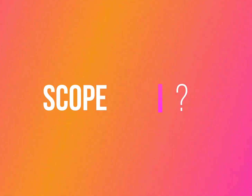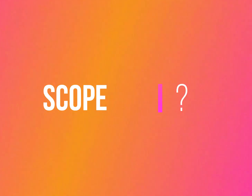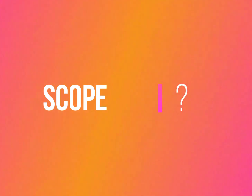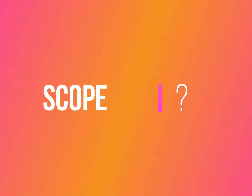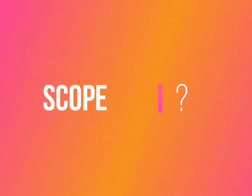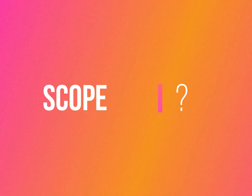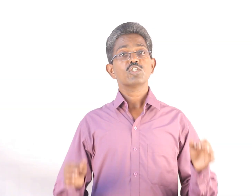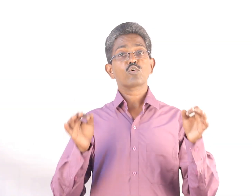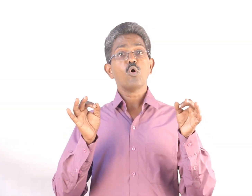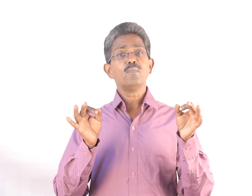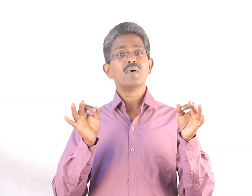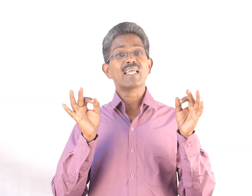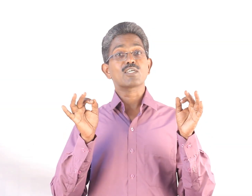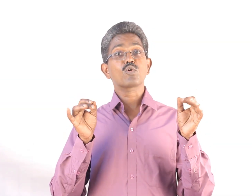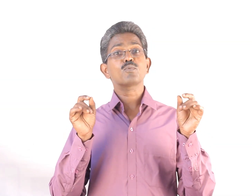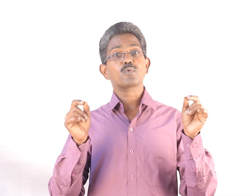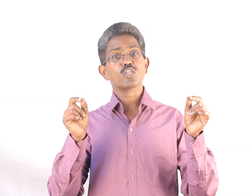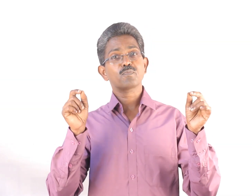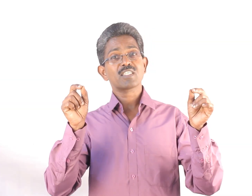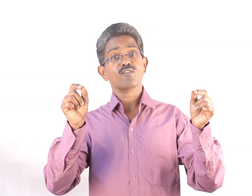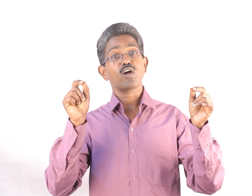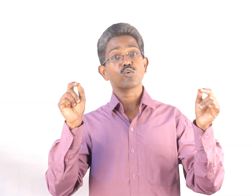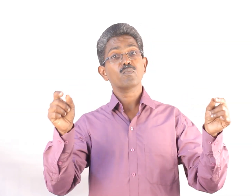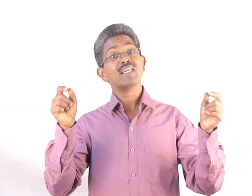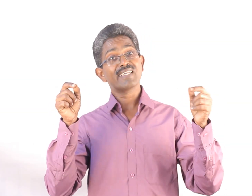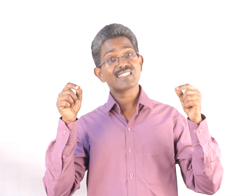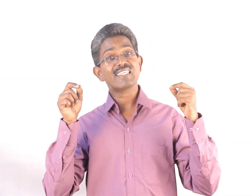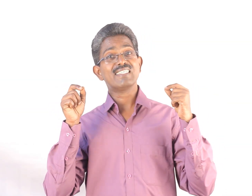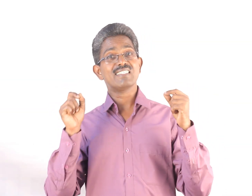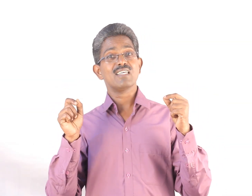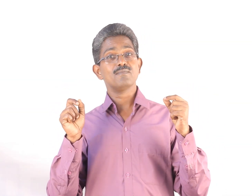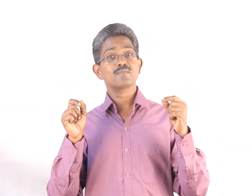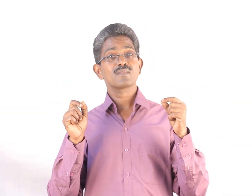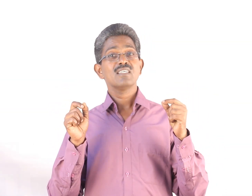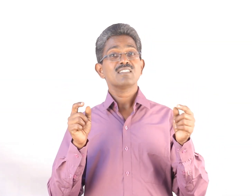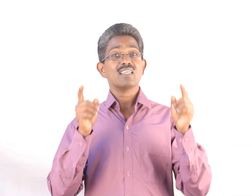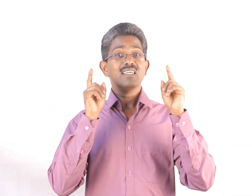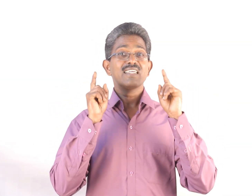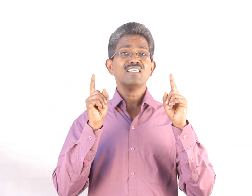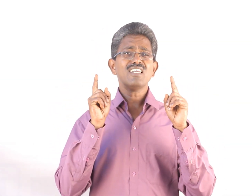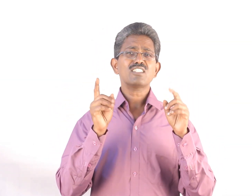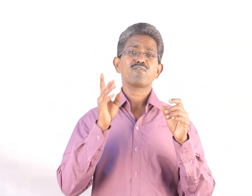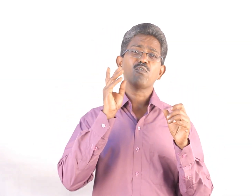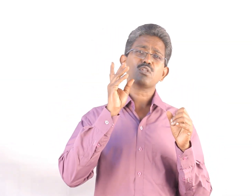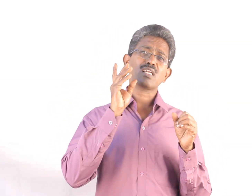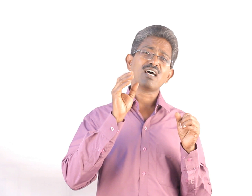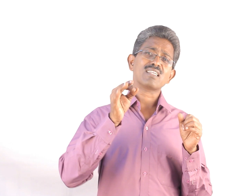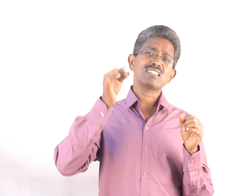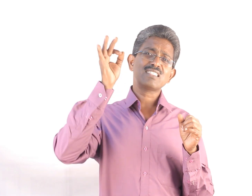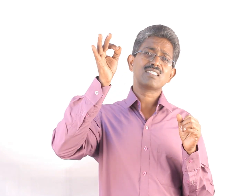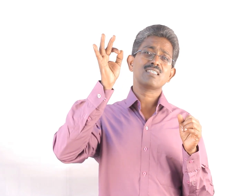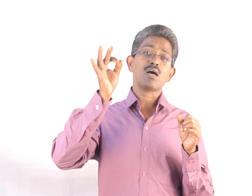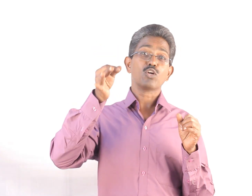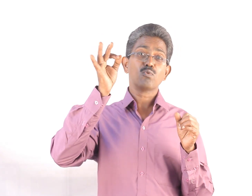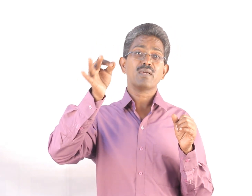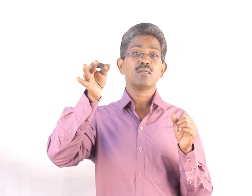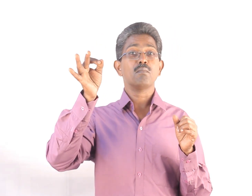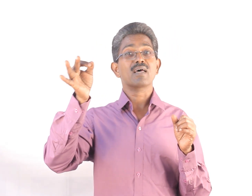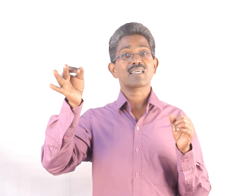operation. Scope and growth prospects of automobile industry in India. See India is the fourth largest automobile market,